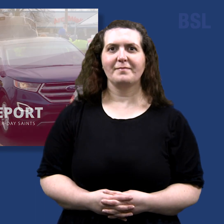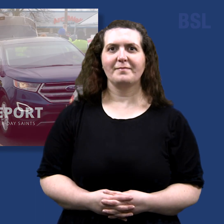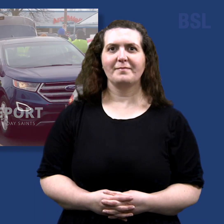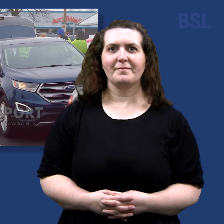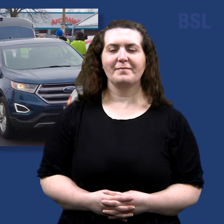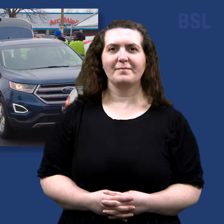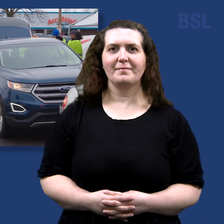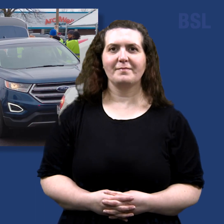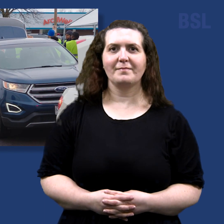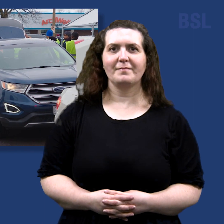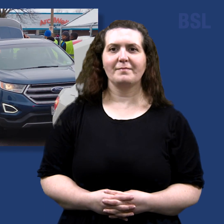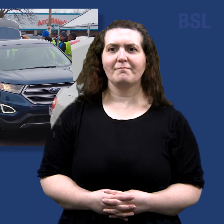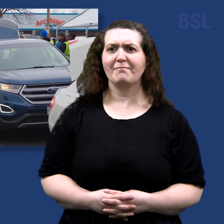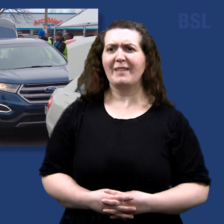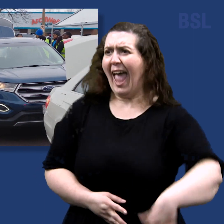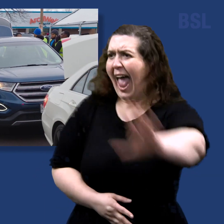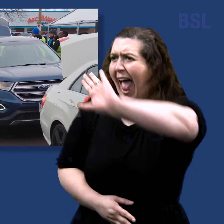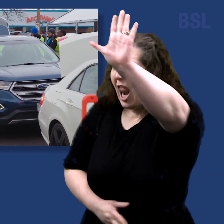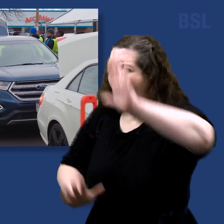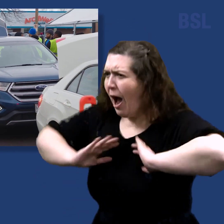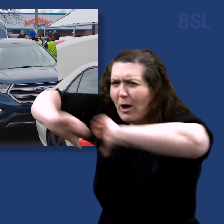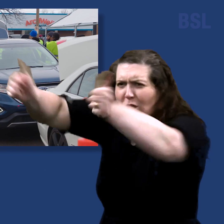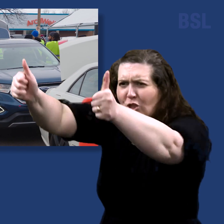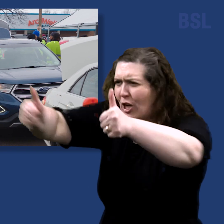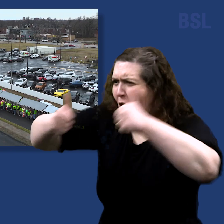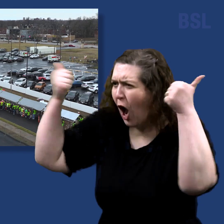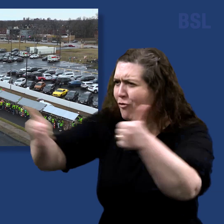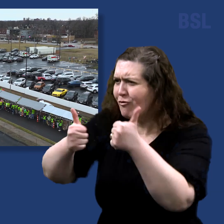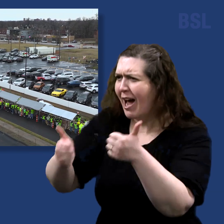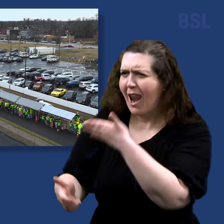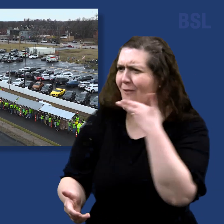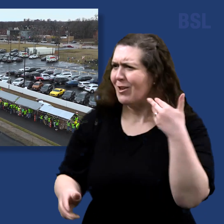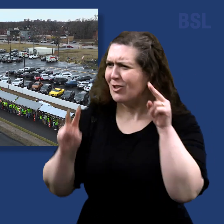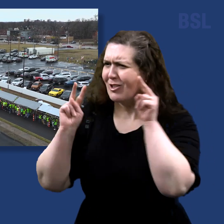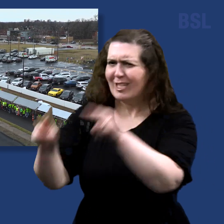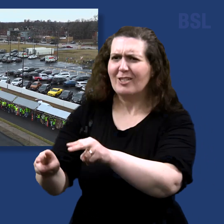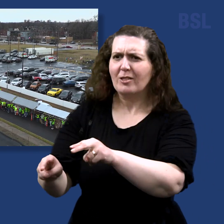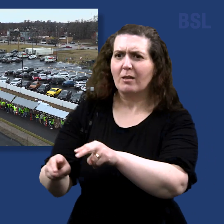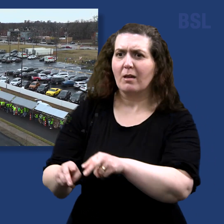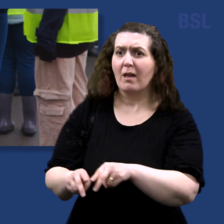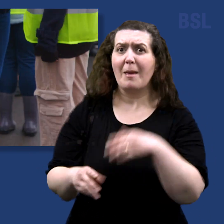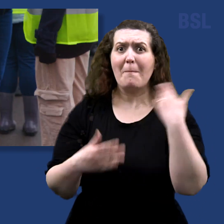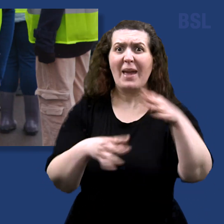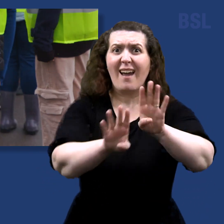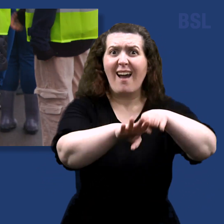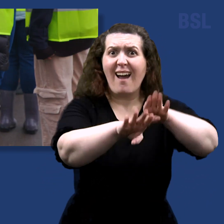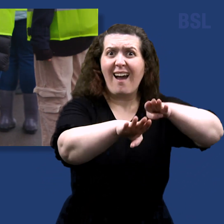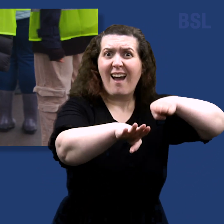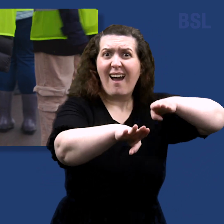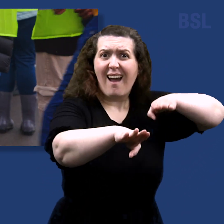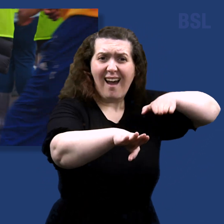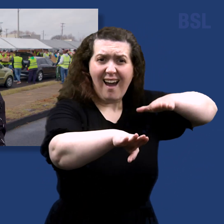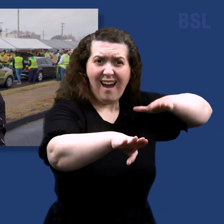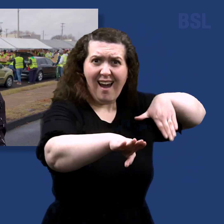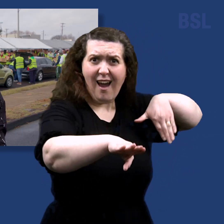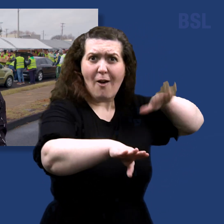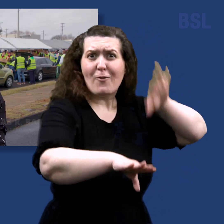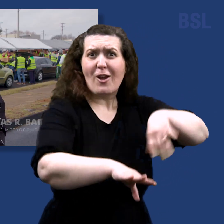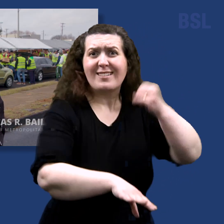How y'all both doing? Y'all okay? Good to see you both. They have been in line, some of them, from as early as 6 o'clock this